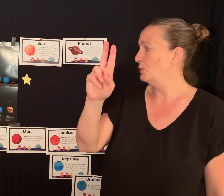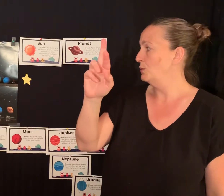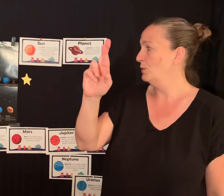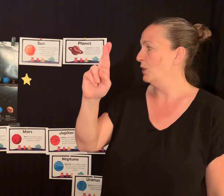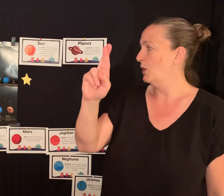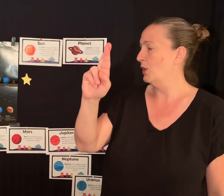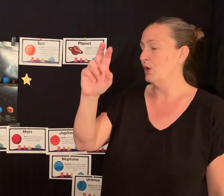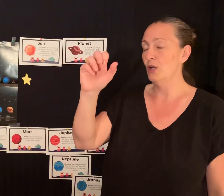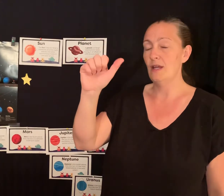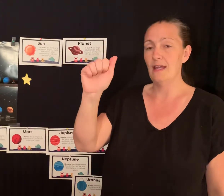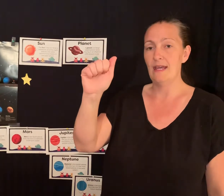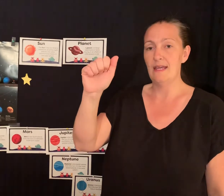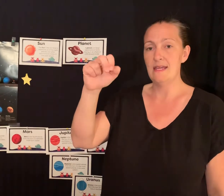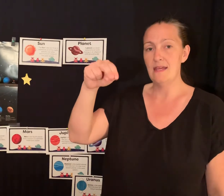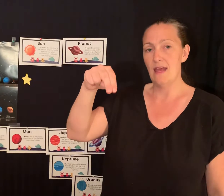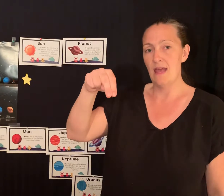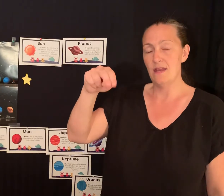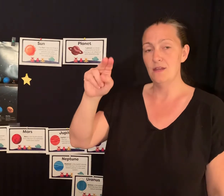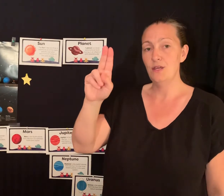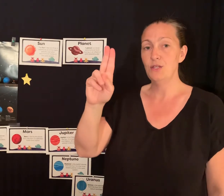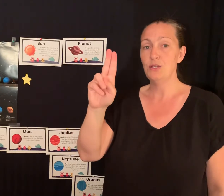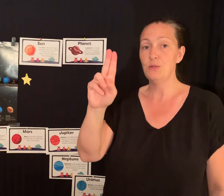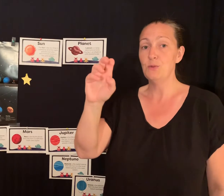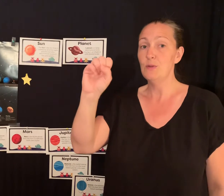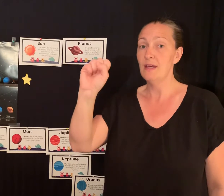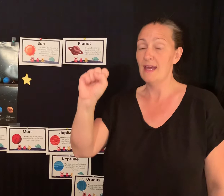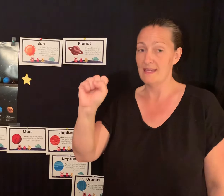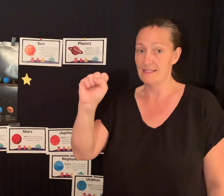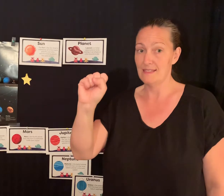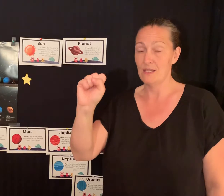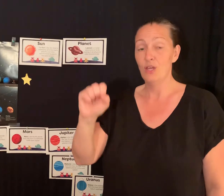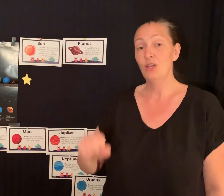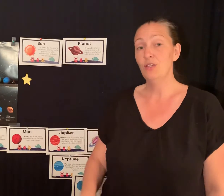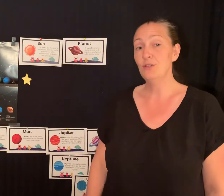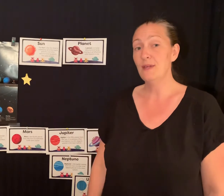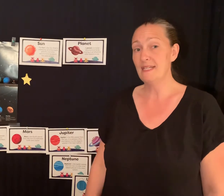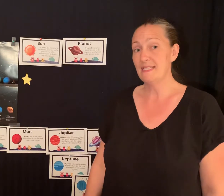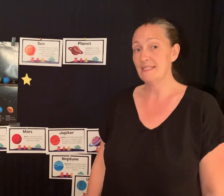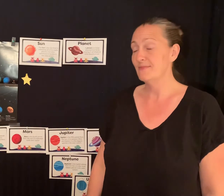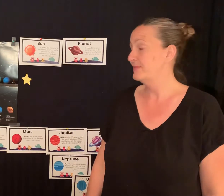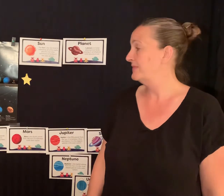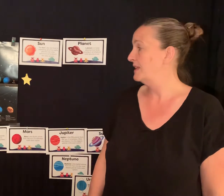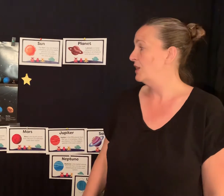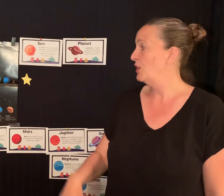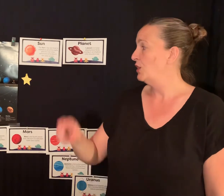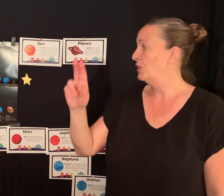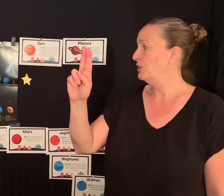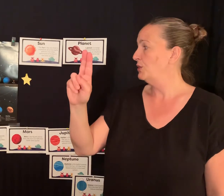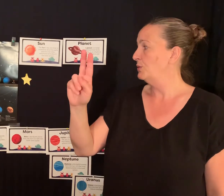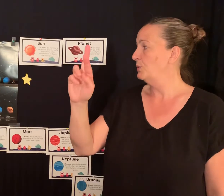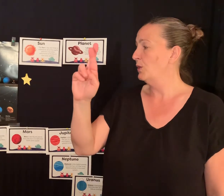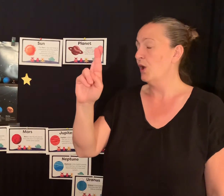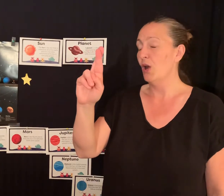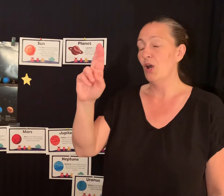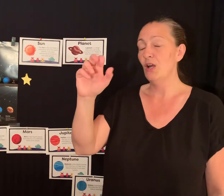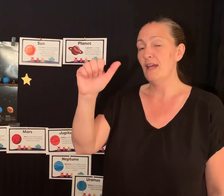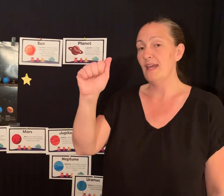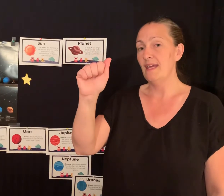-R-A-N-U-S. Uranus. U-R-A